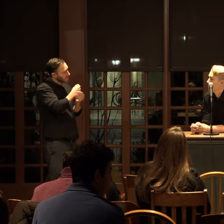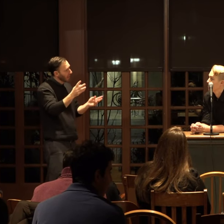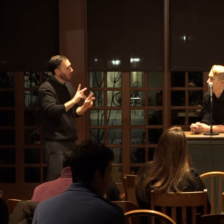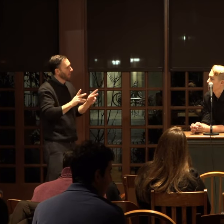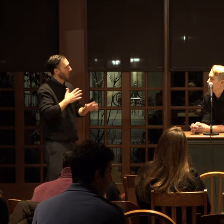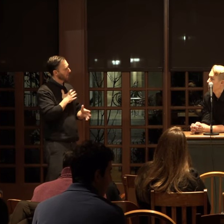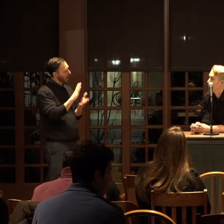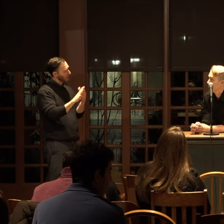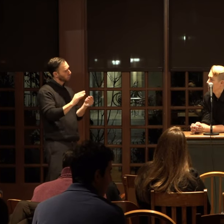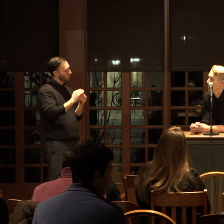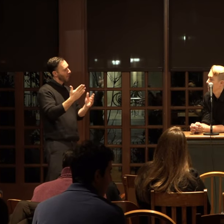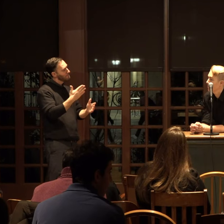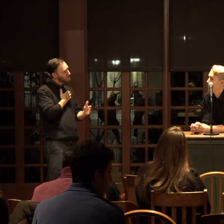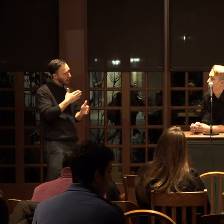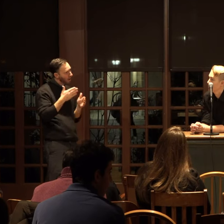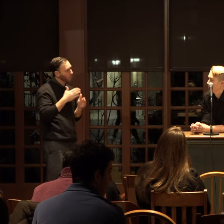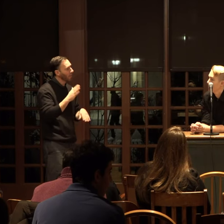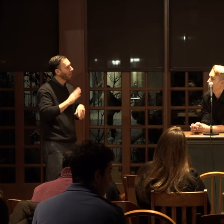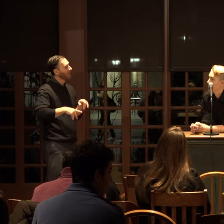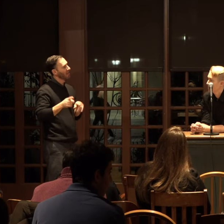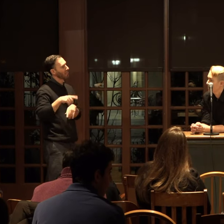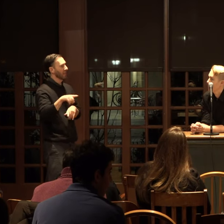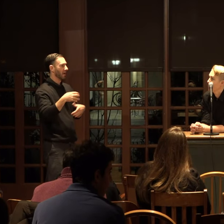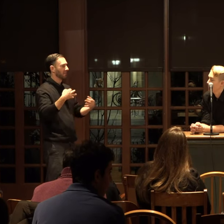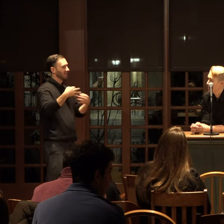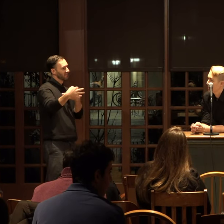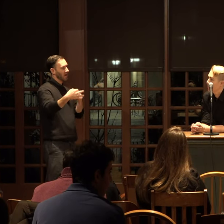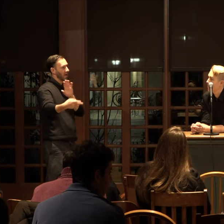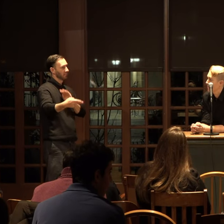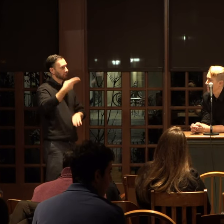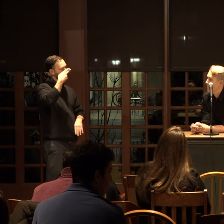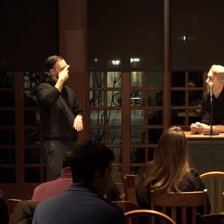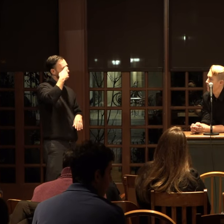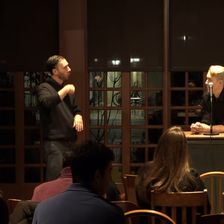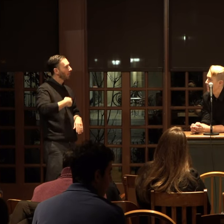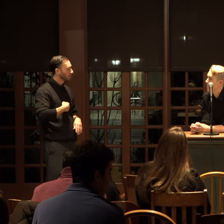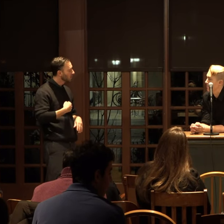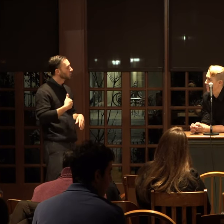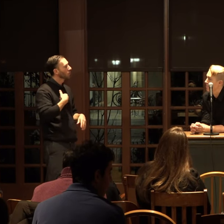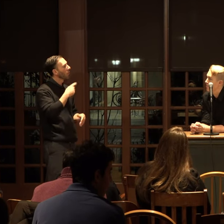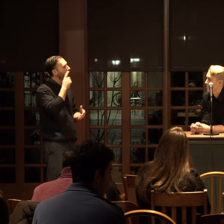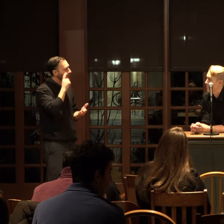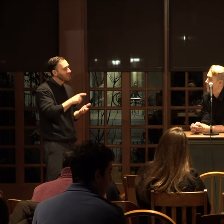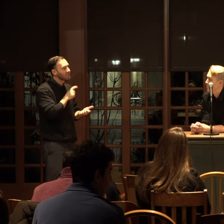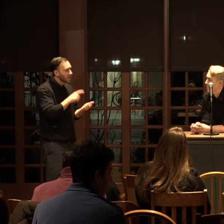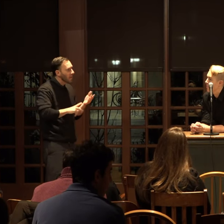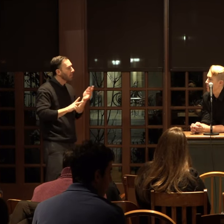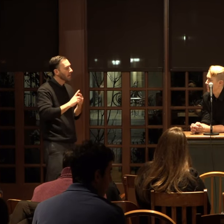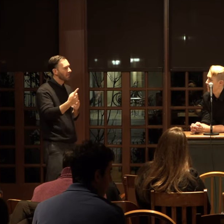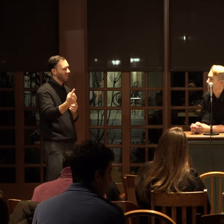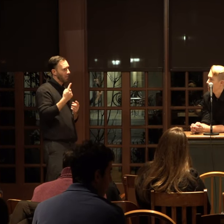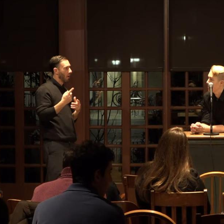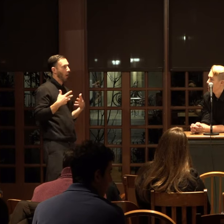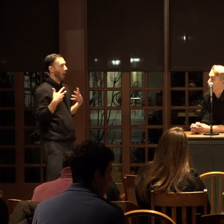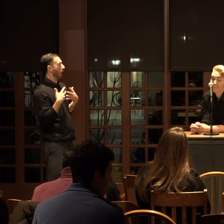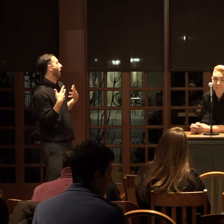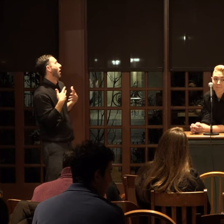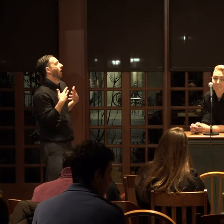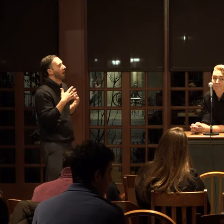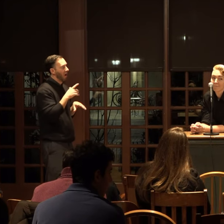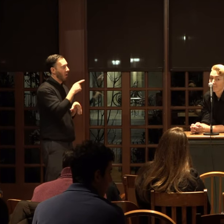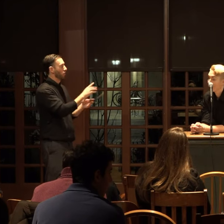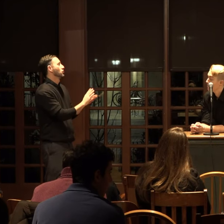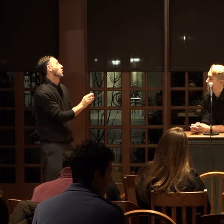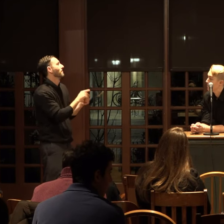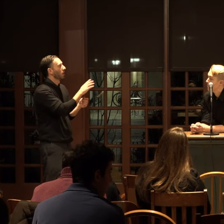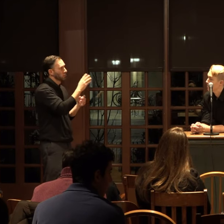my story my way rather than have them define it for me and so I found that, you know, people come up to me kind of horrified like you talk about